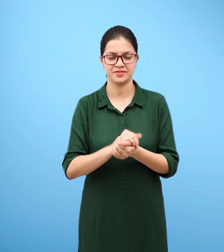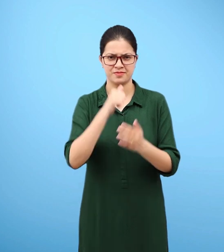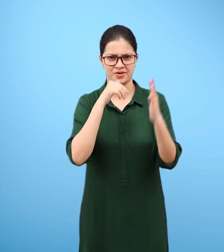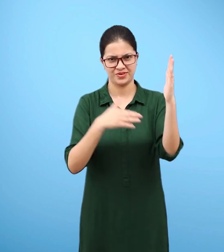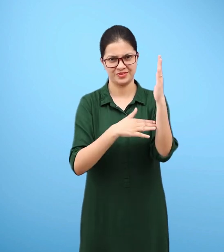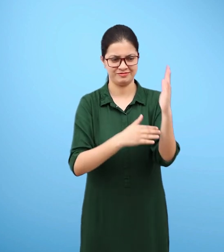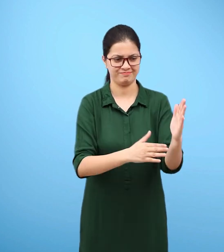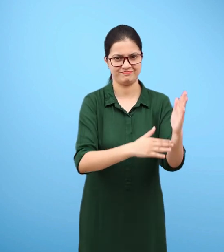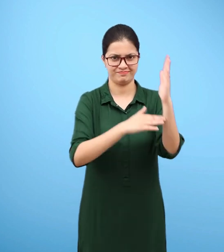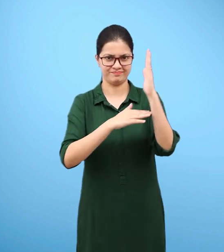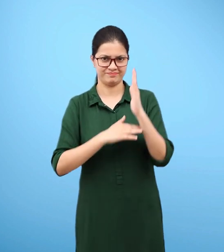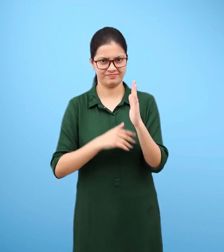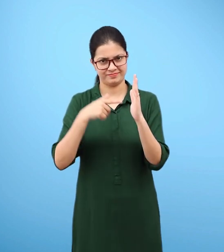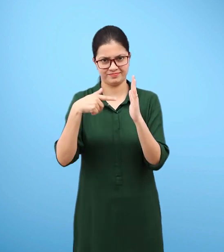Take an empty glass bottle